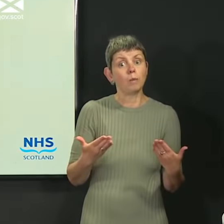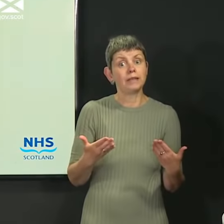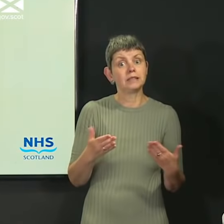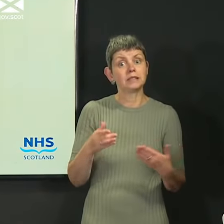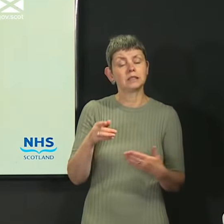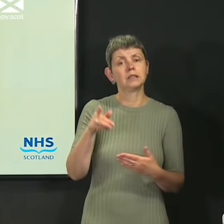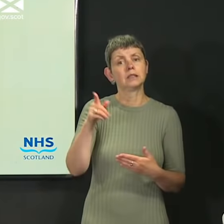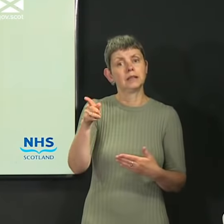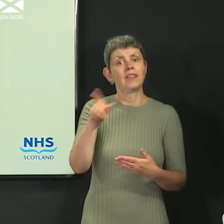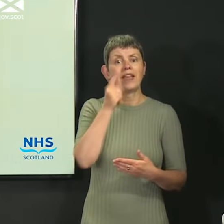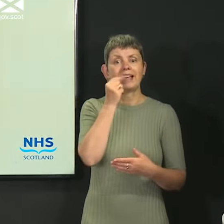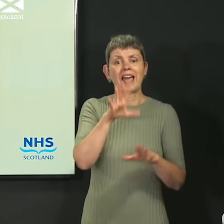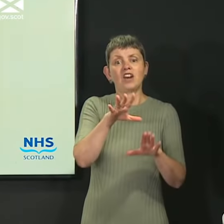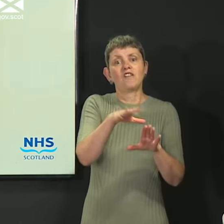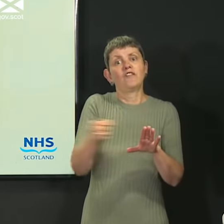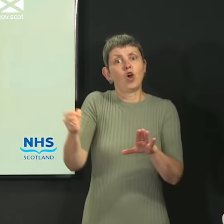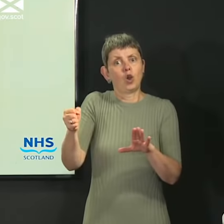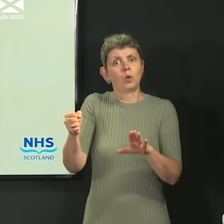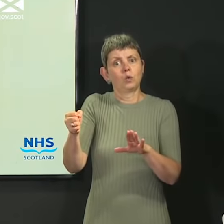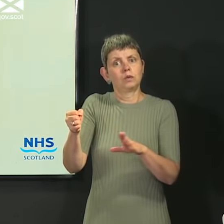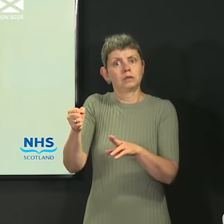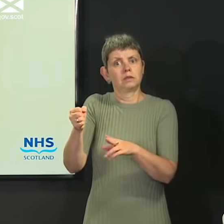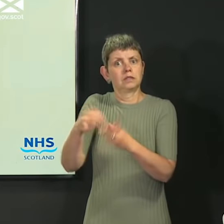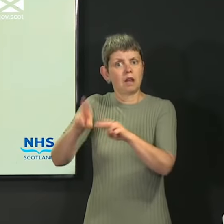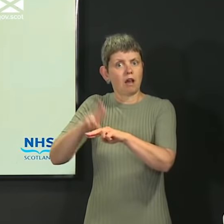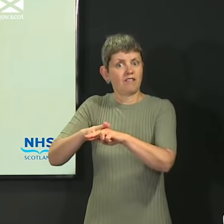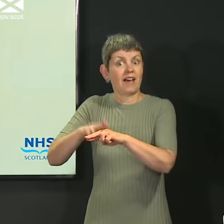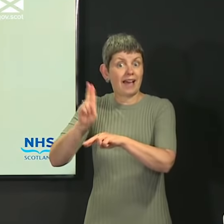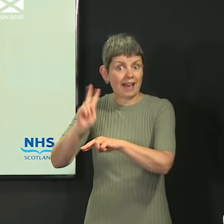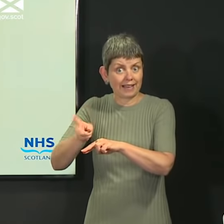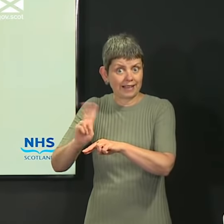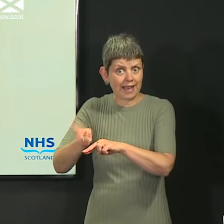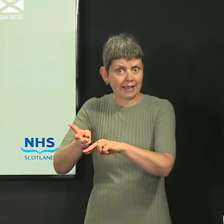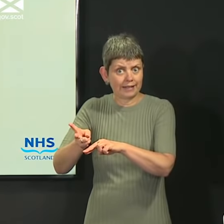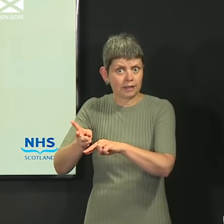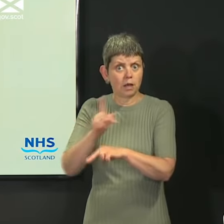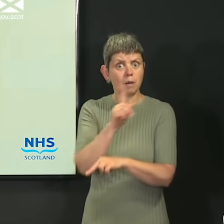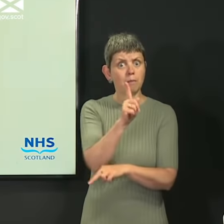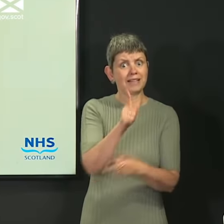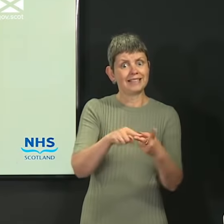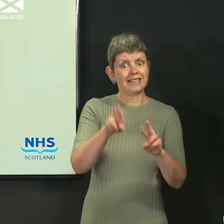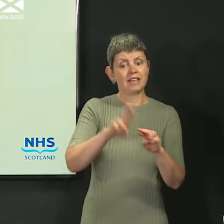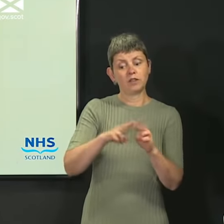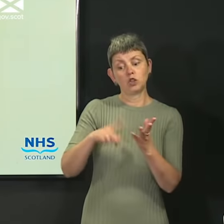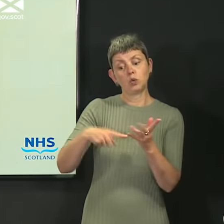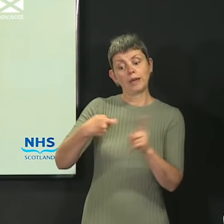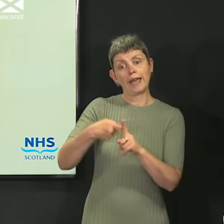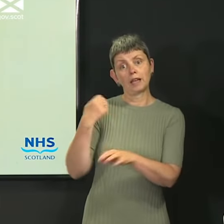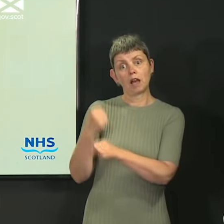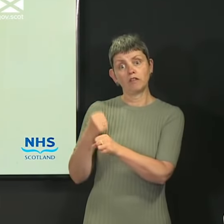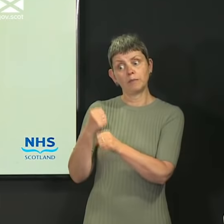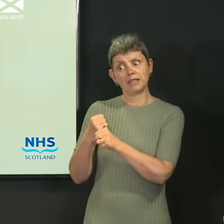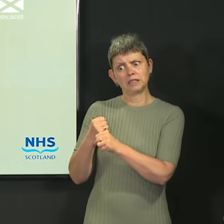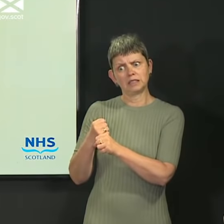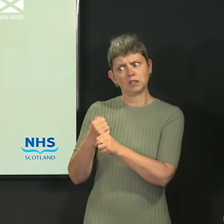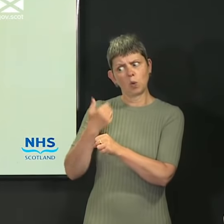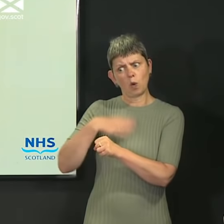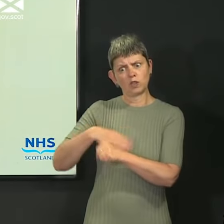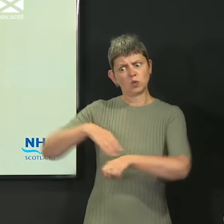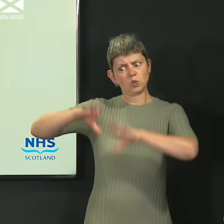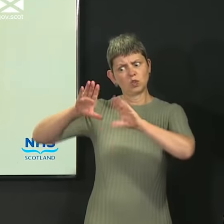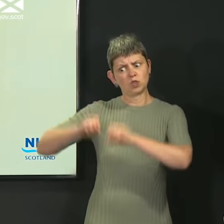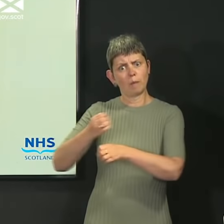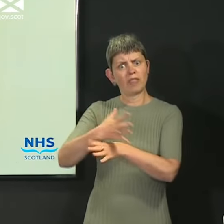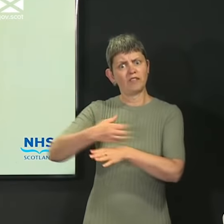re-furlough staff in the event of a local lockdown. If the UK Government continue with their plans to end furlough,